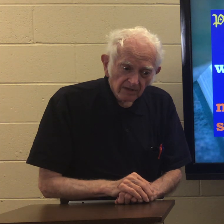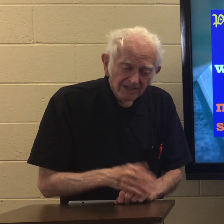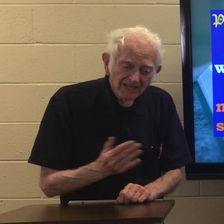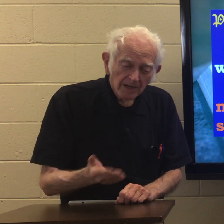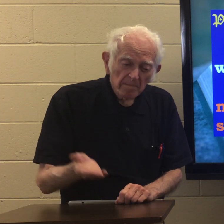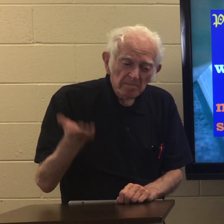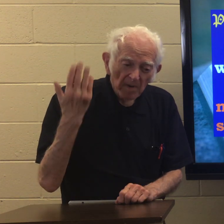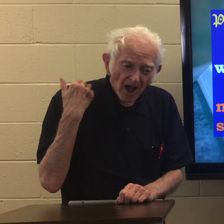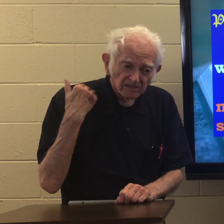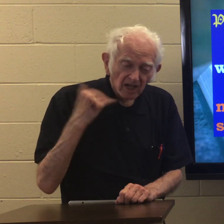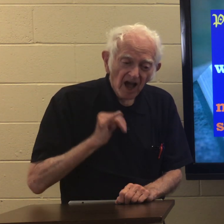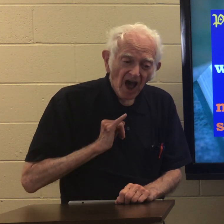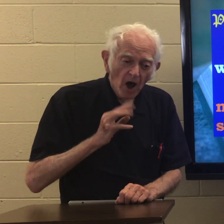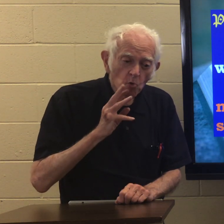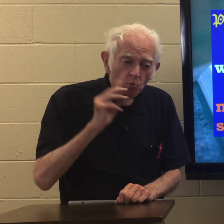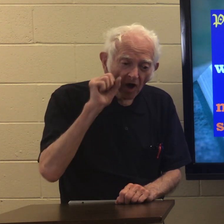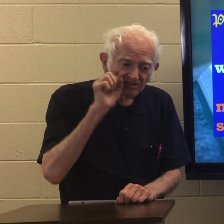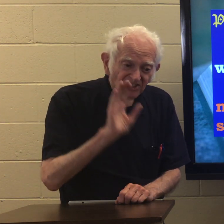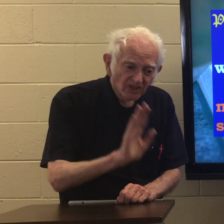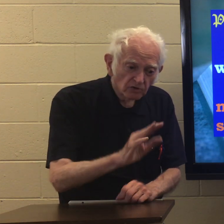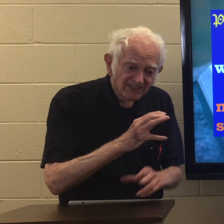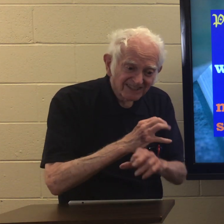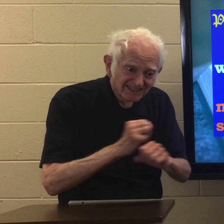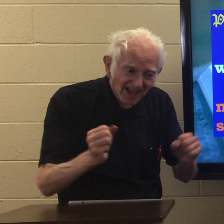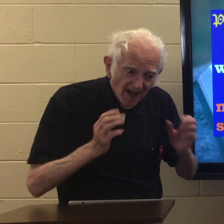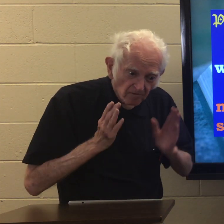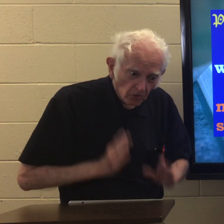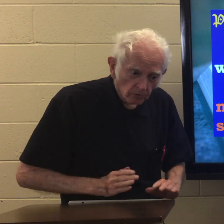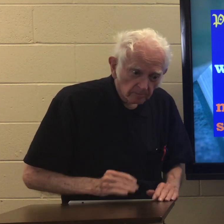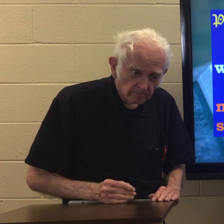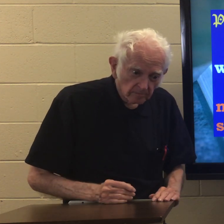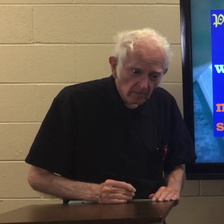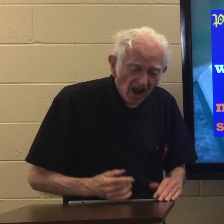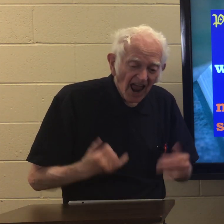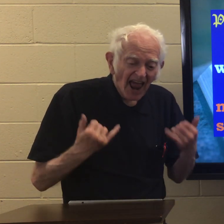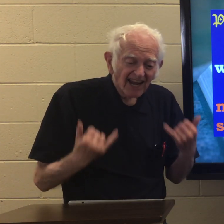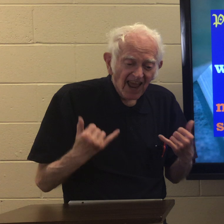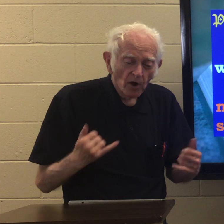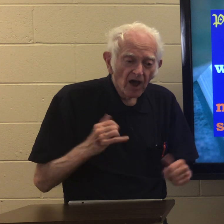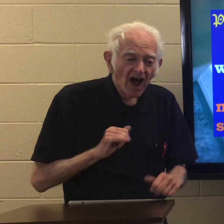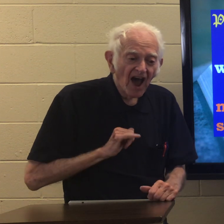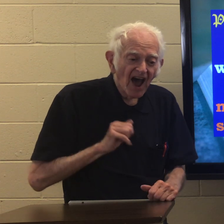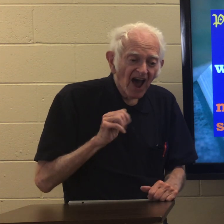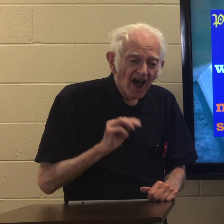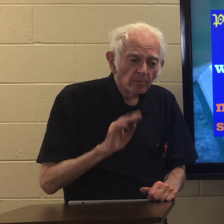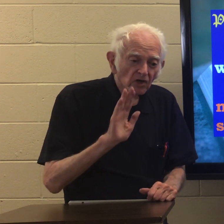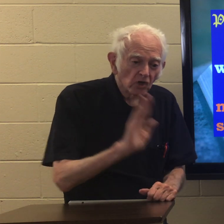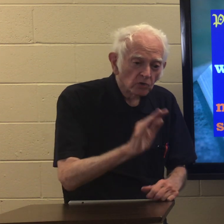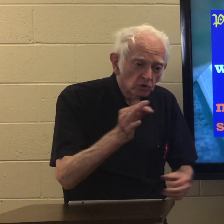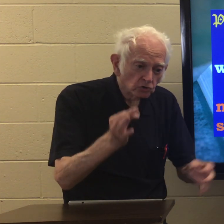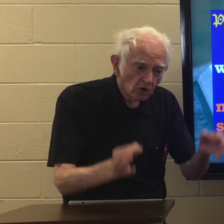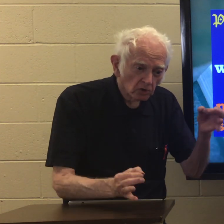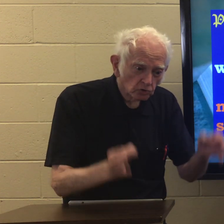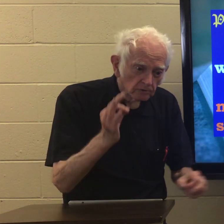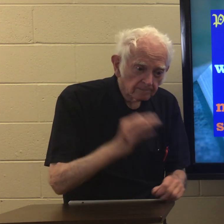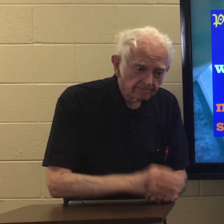In the past, I was your savior. Now, I am your judge.